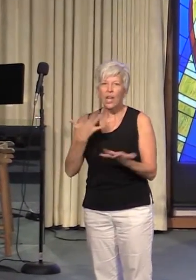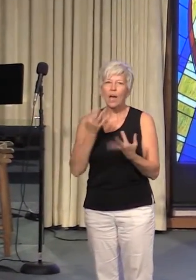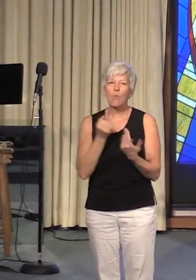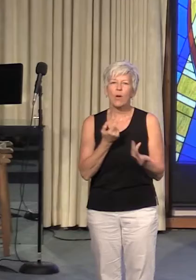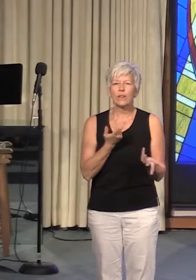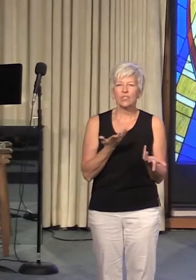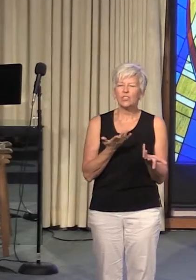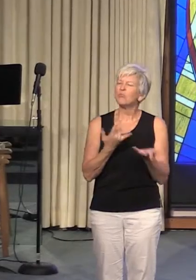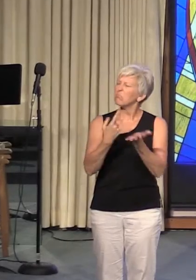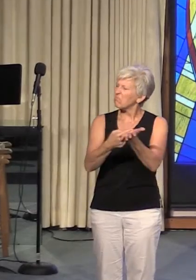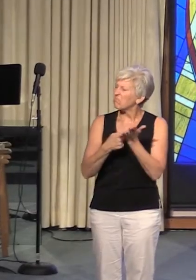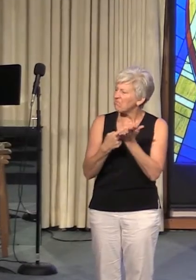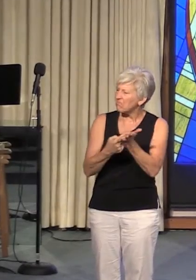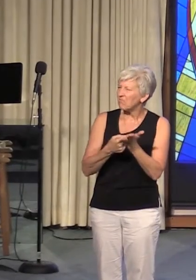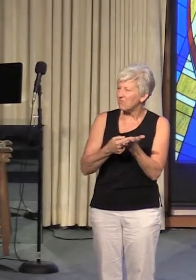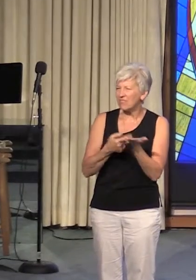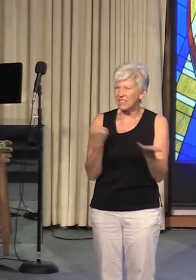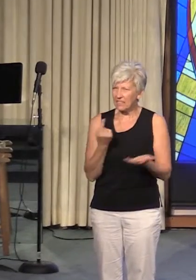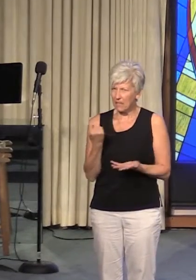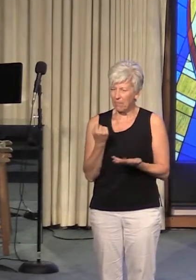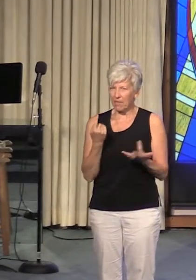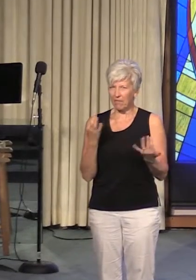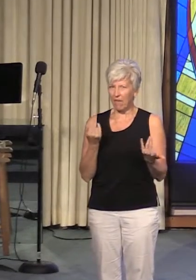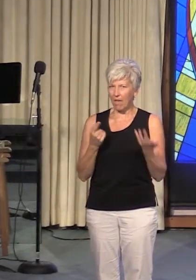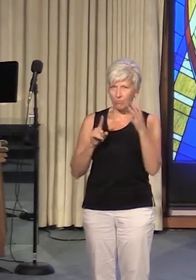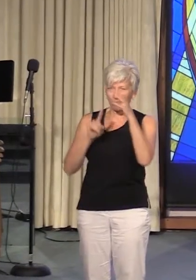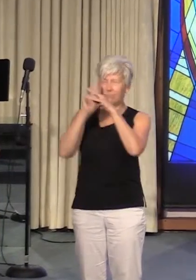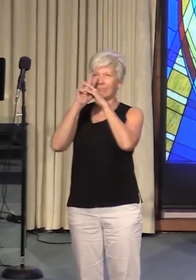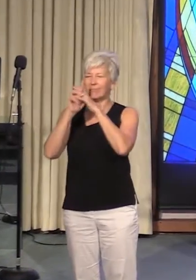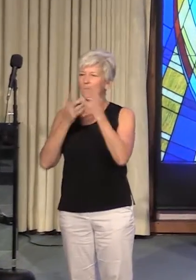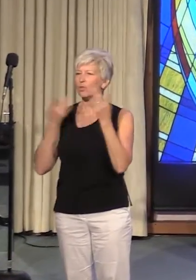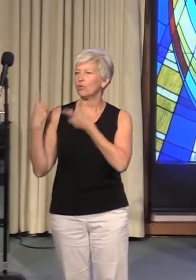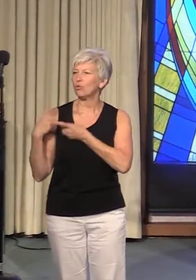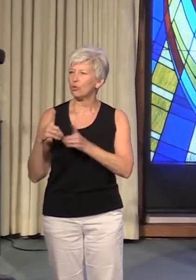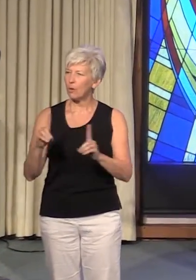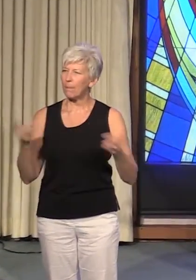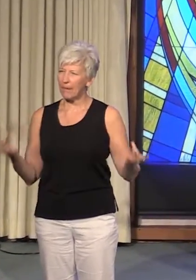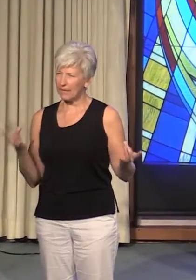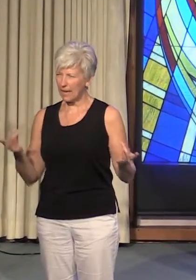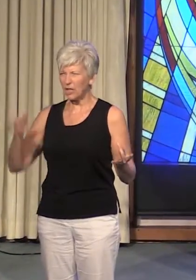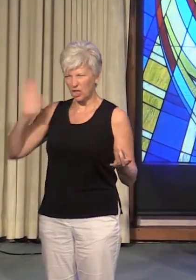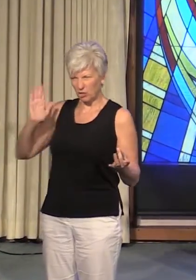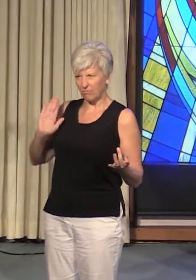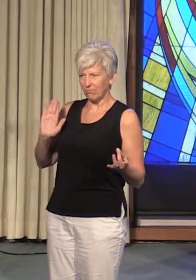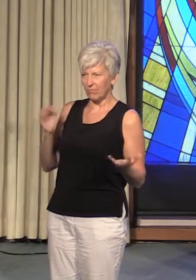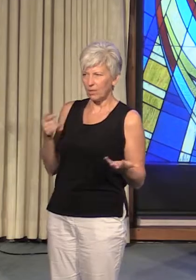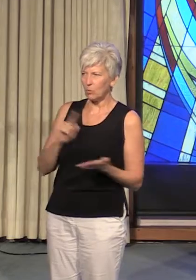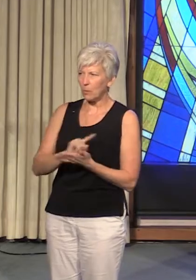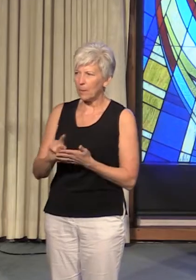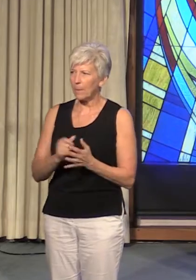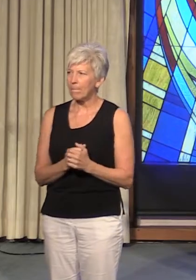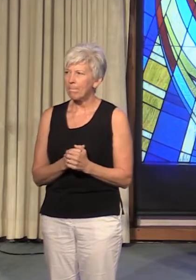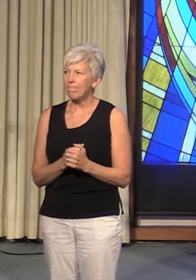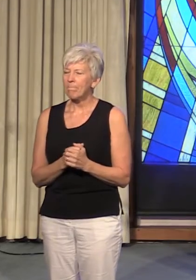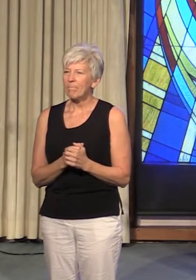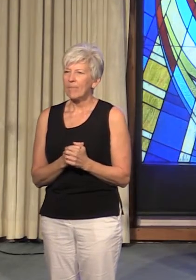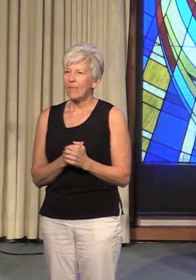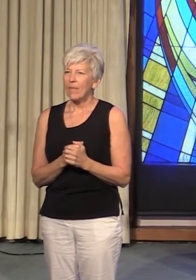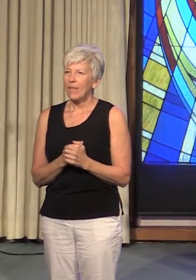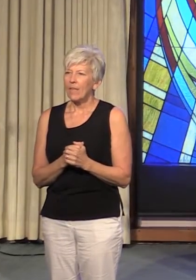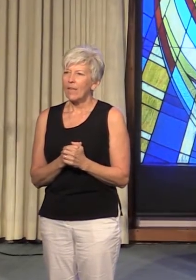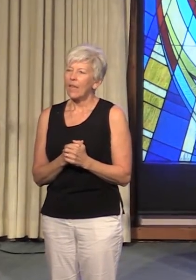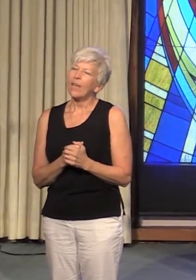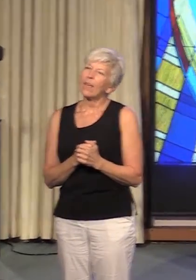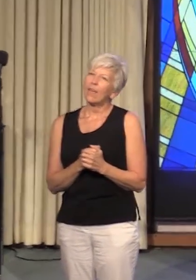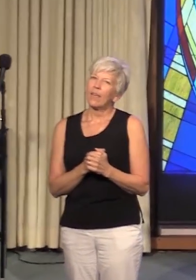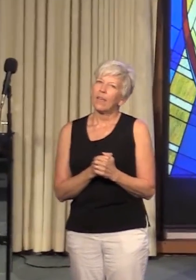to talk a little bit about something that came to me in meditation earlier this week. And that